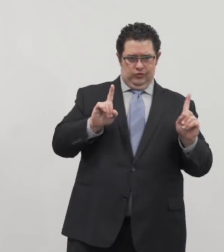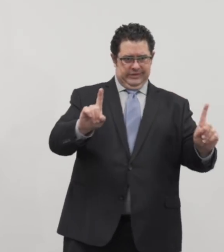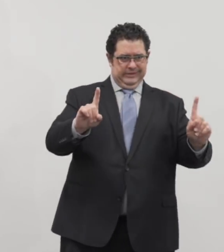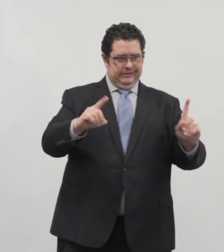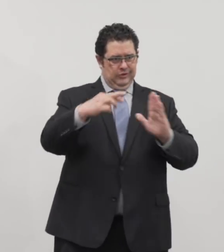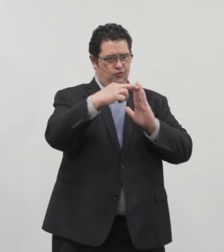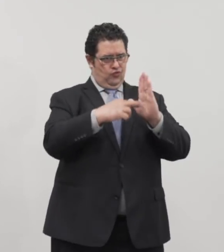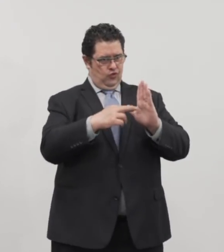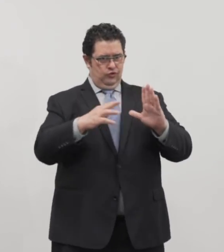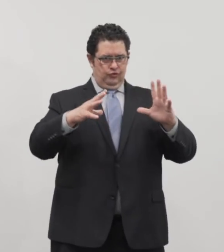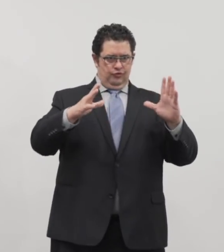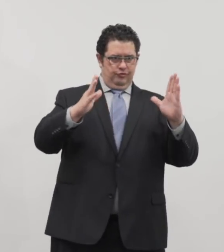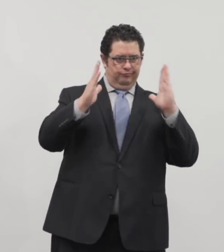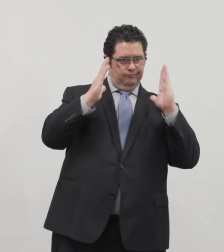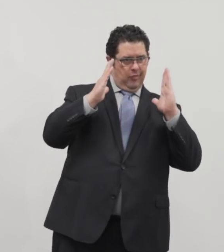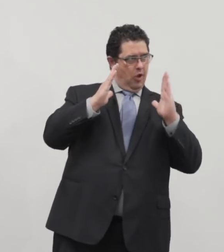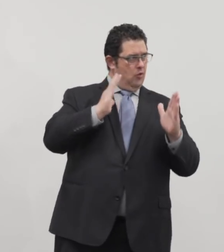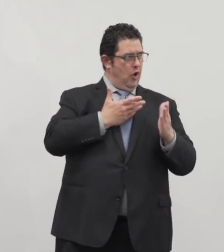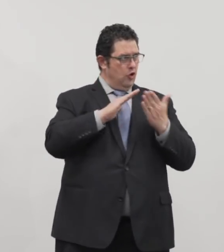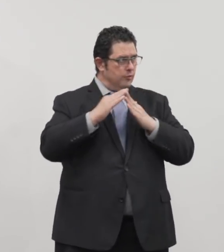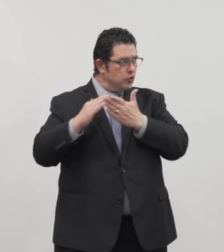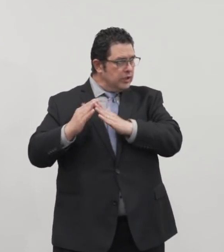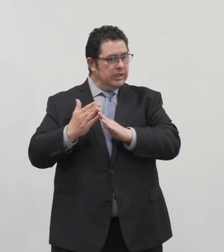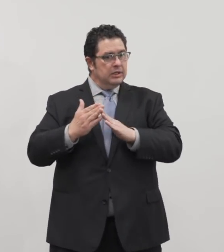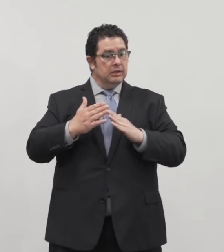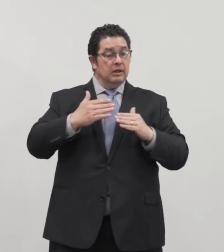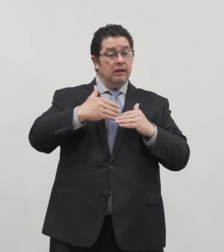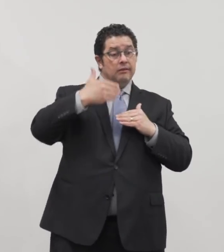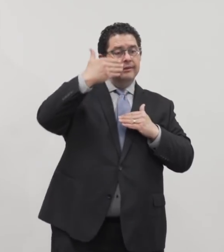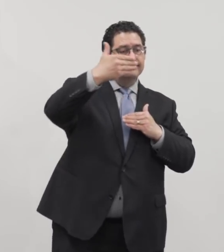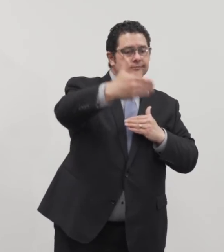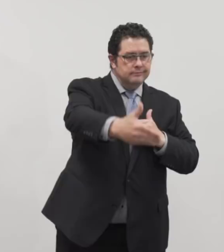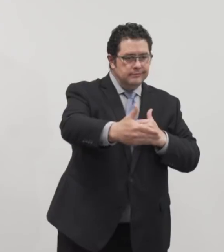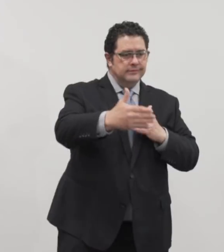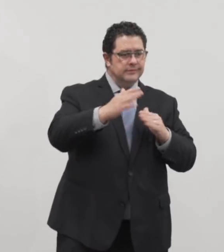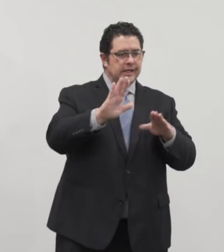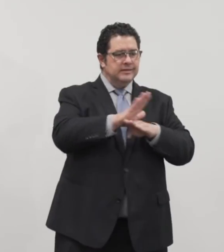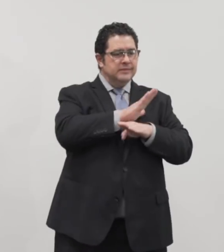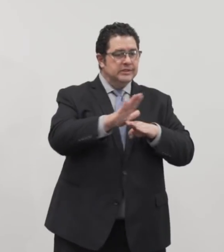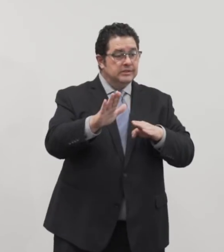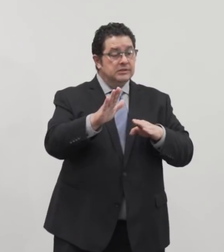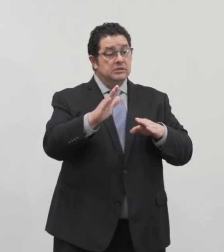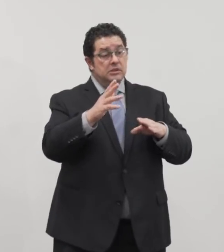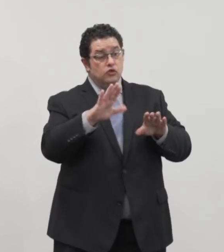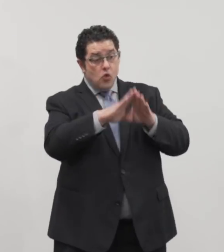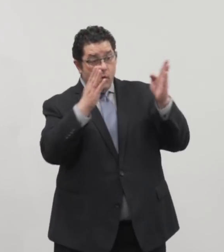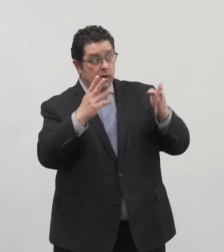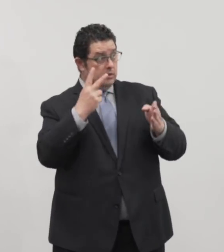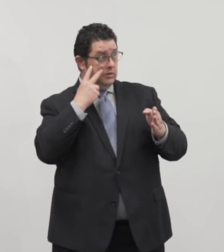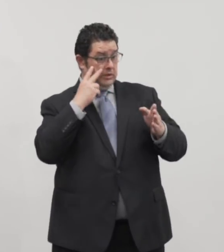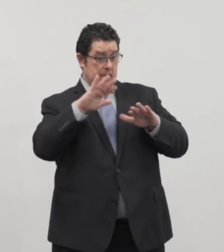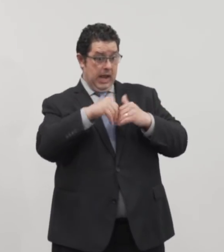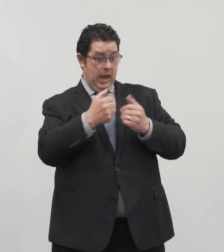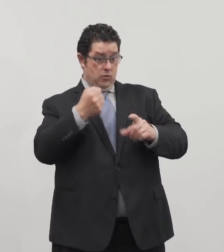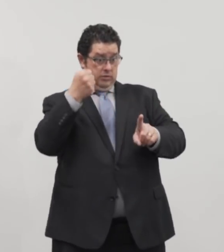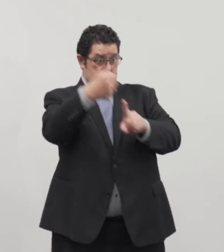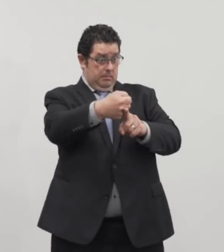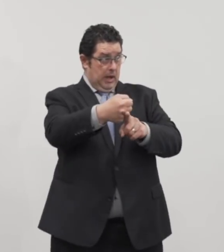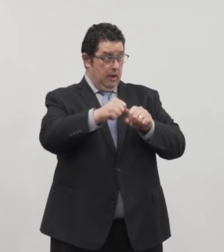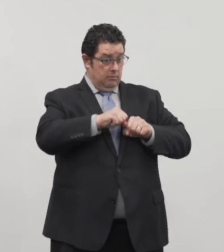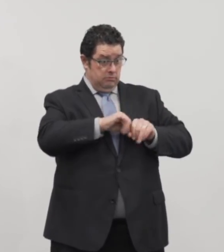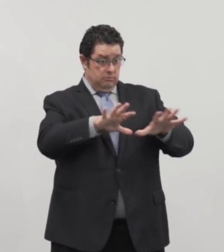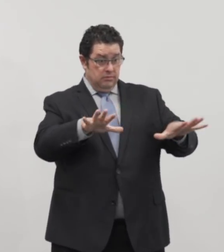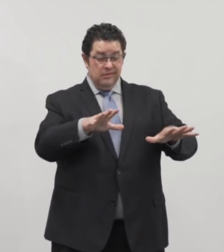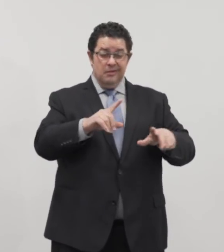And see how our next round of businesses that are reopening are impacted. But there are many other businesses that are considered